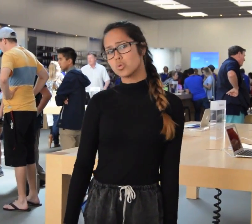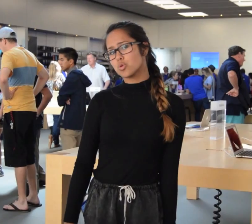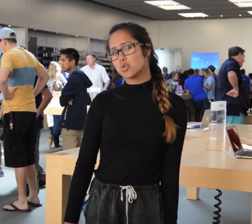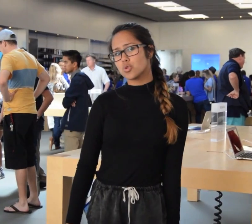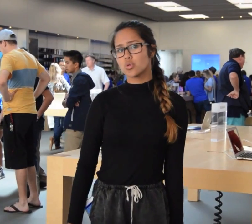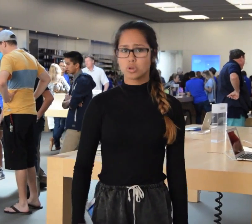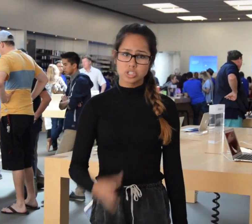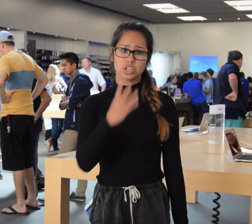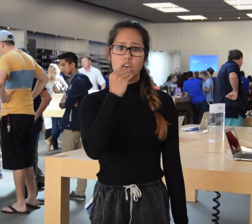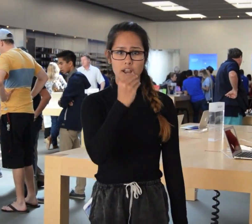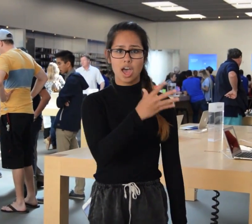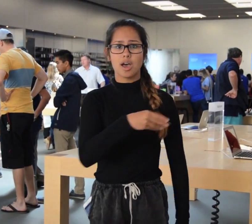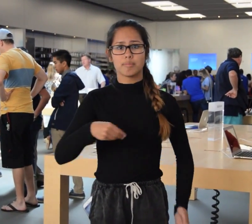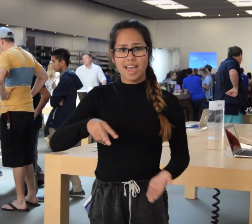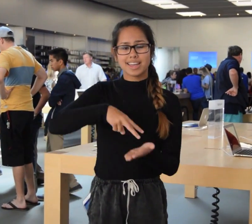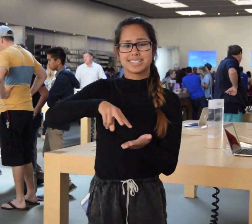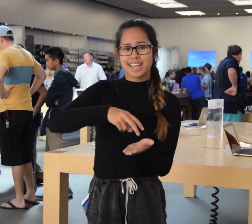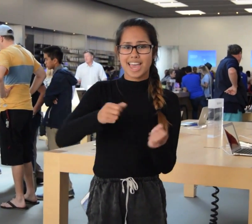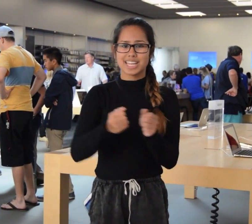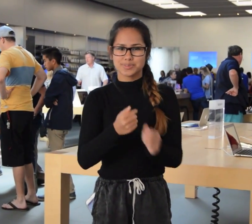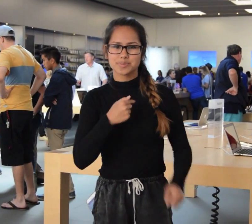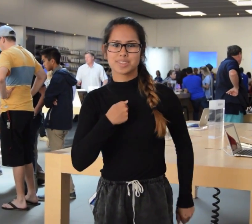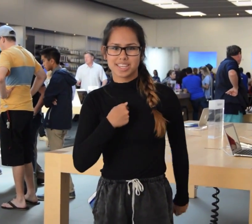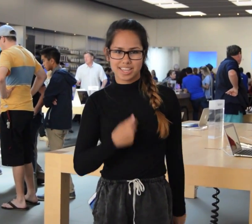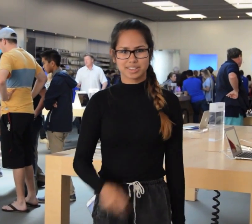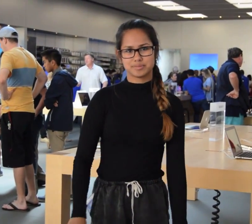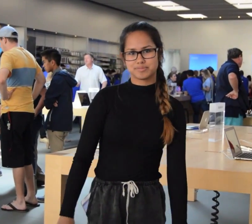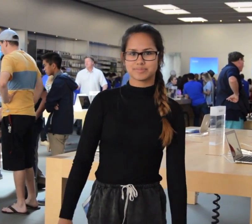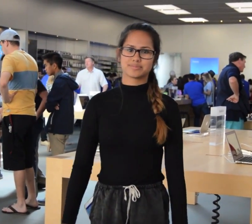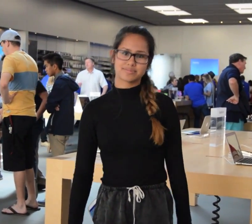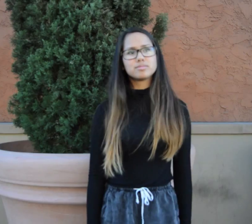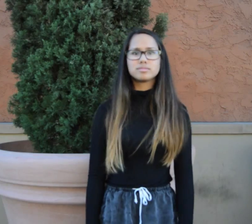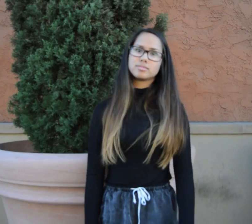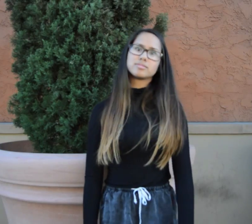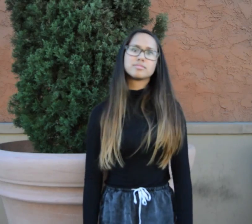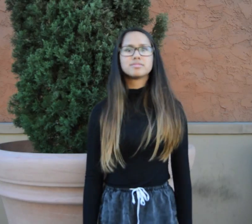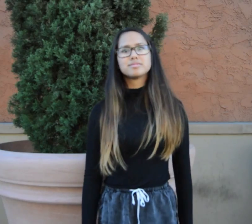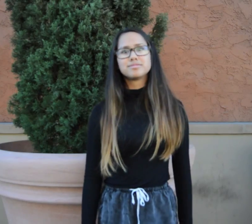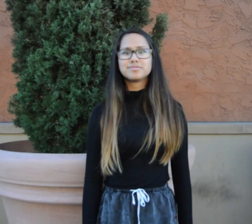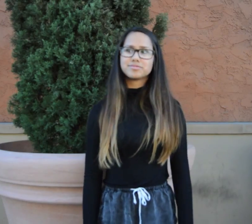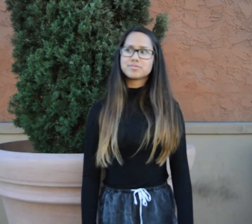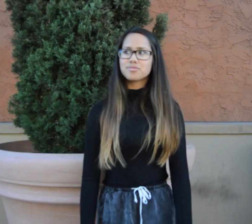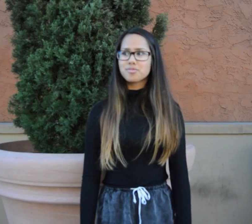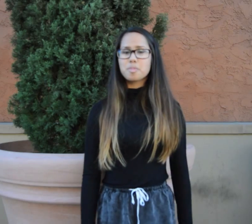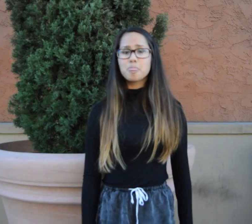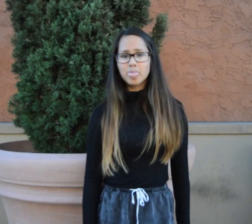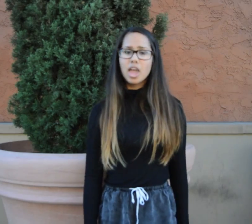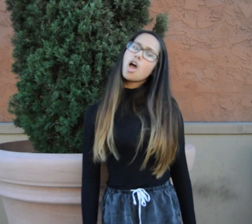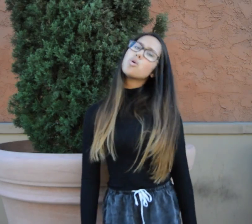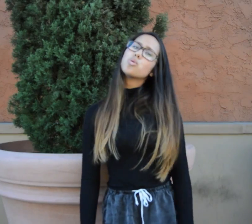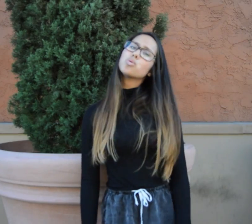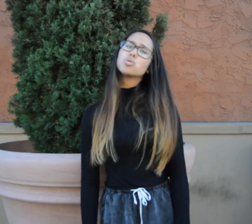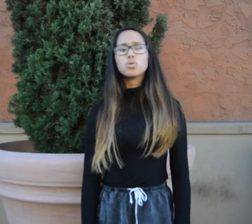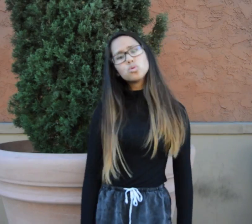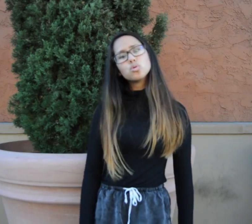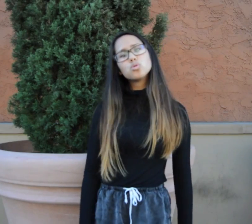ooh Shout out and dance with me Ooh, ooh